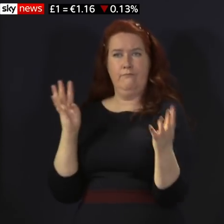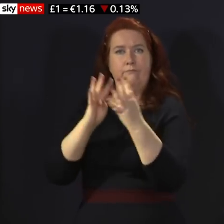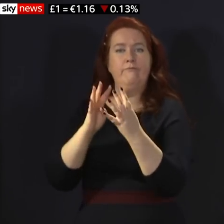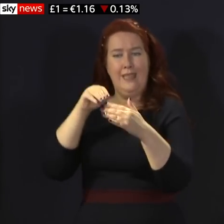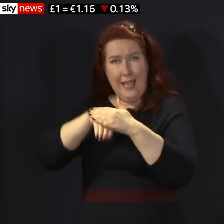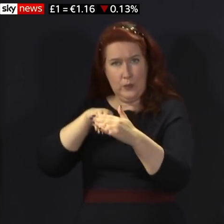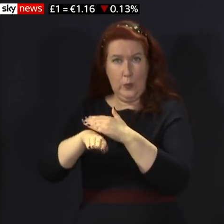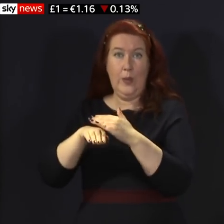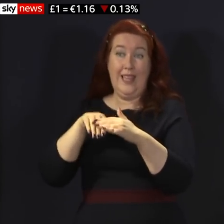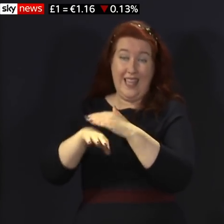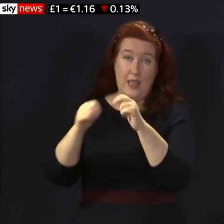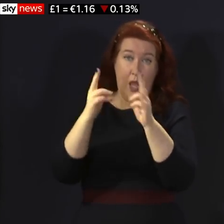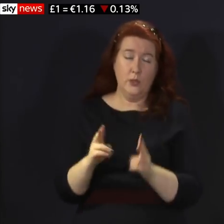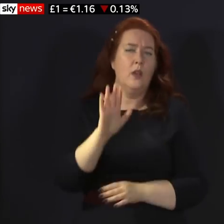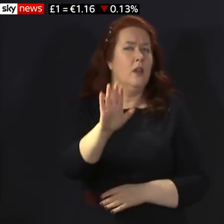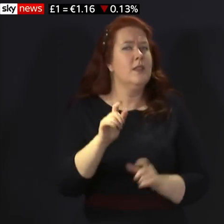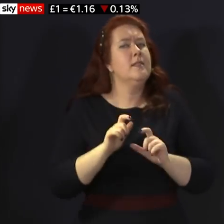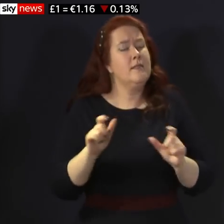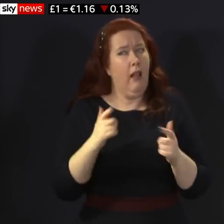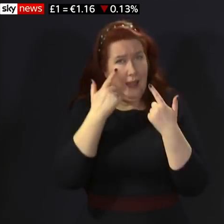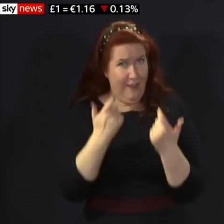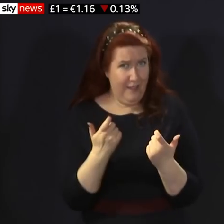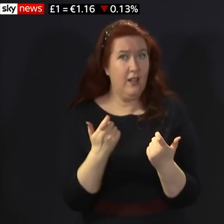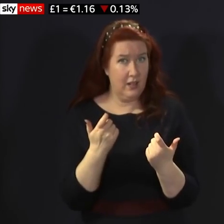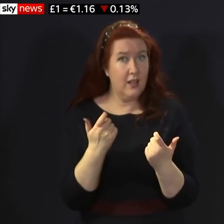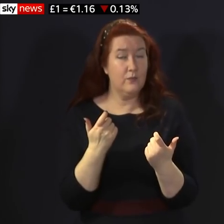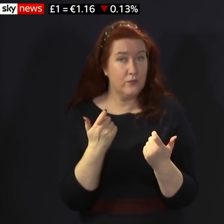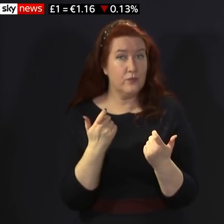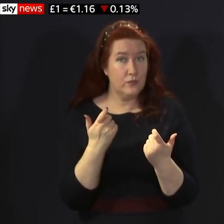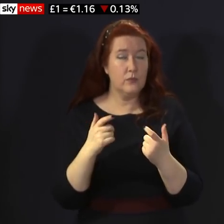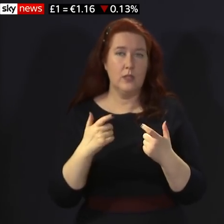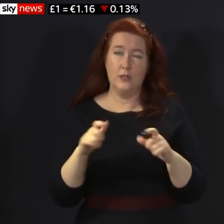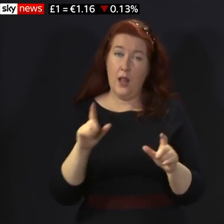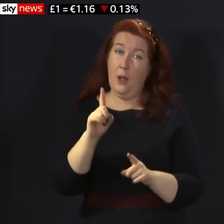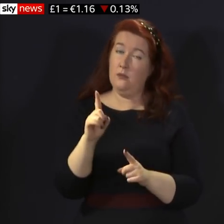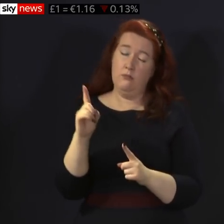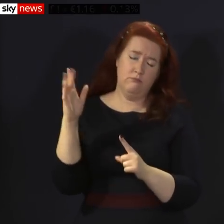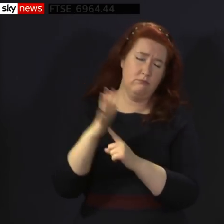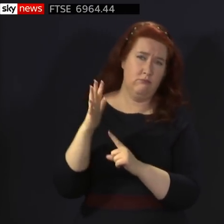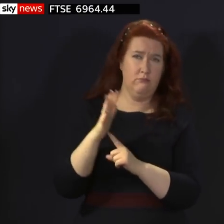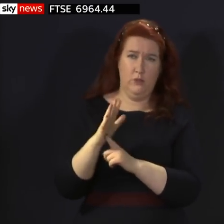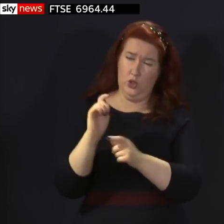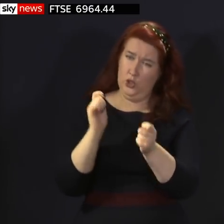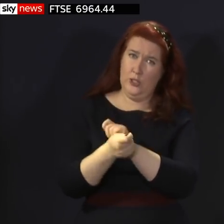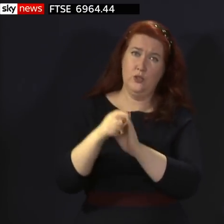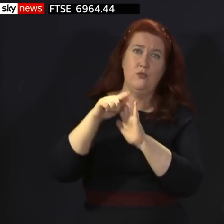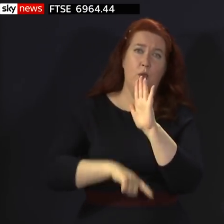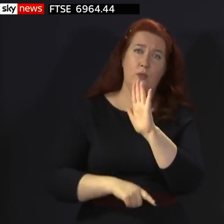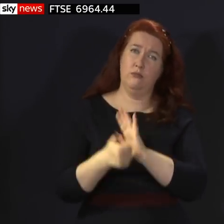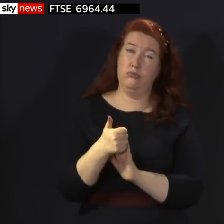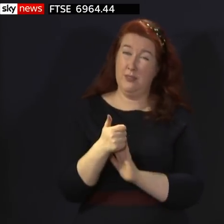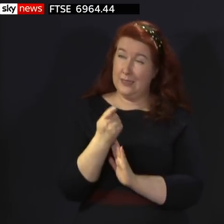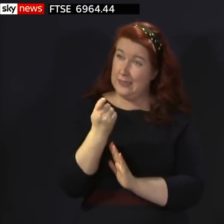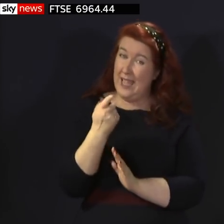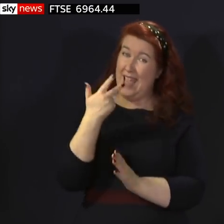other's houses. Now, this is still a cautious change, but it is also a hugely important one. It is almost eight